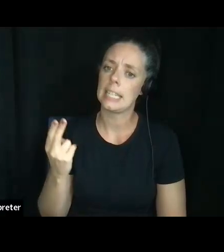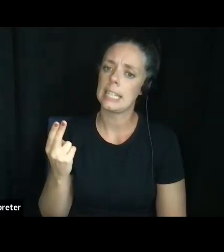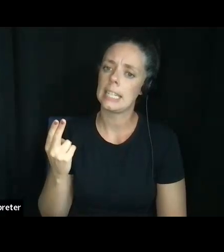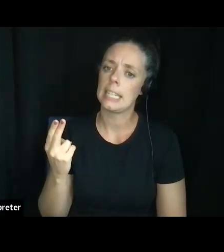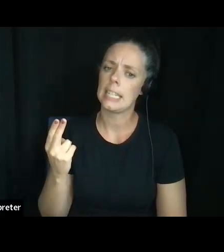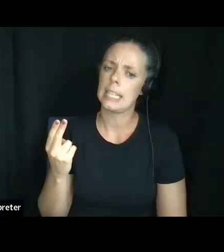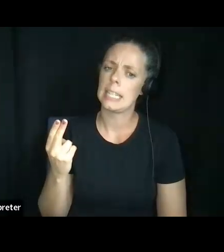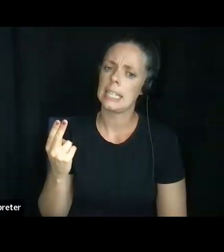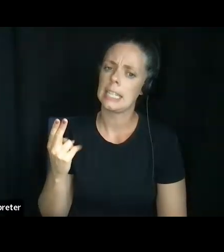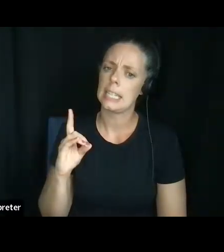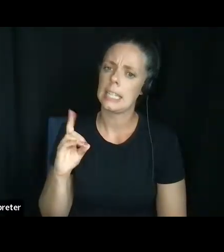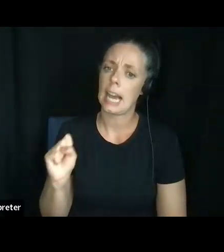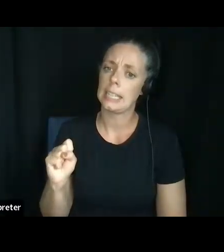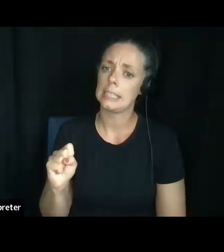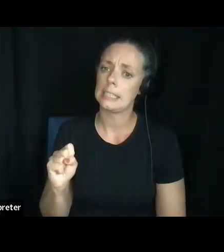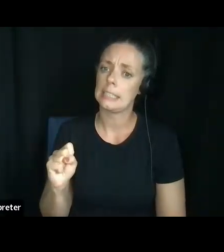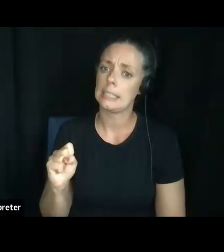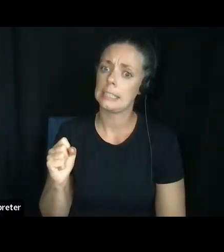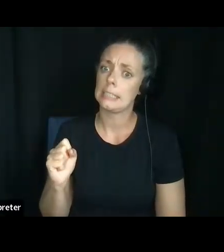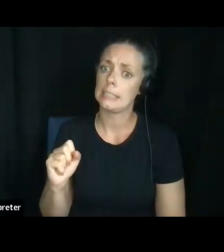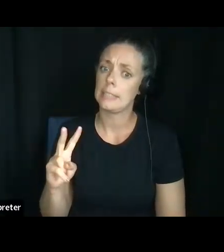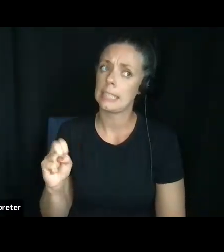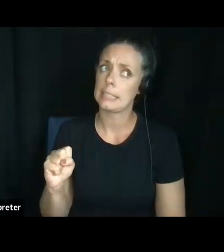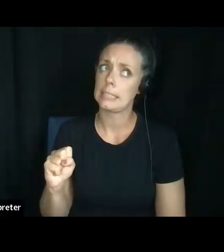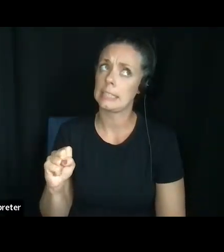DBHDS supported decision making.